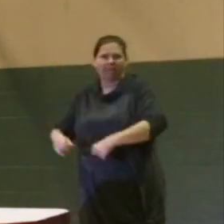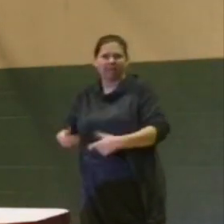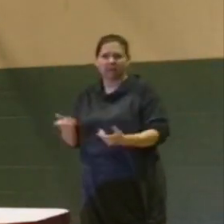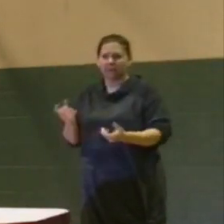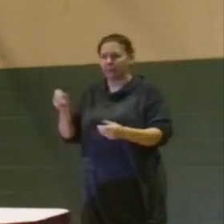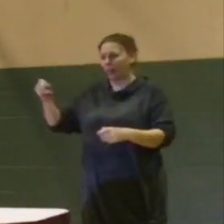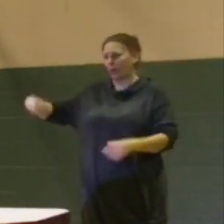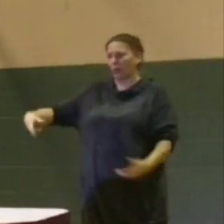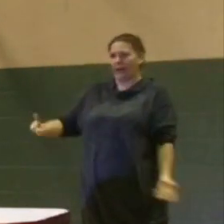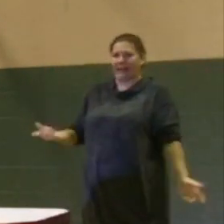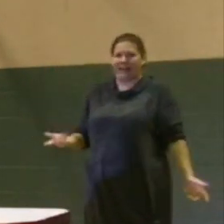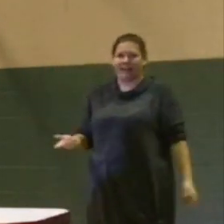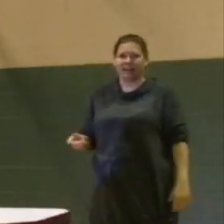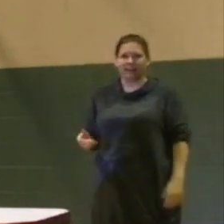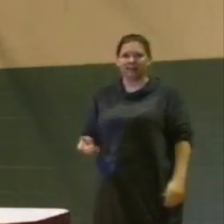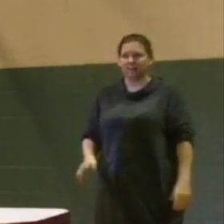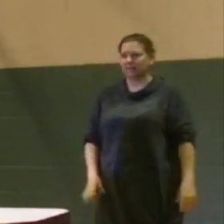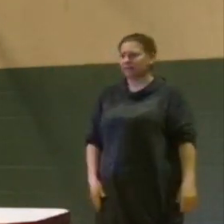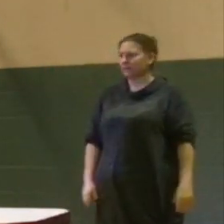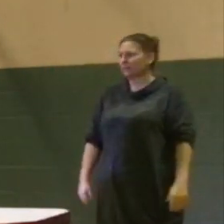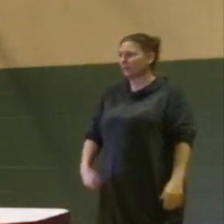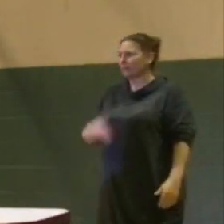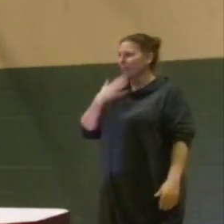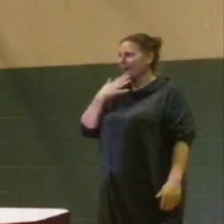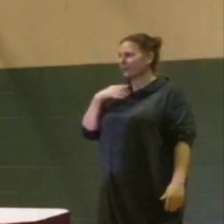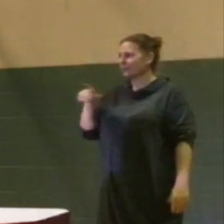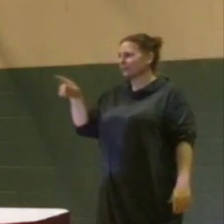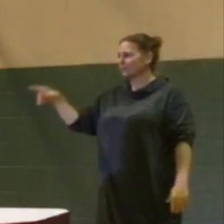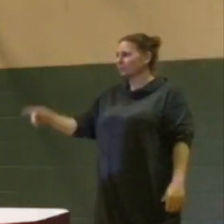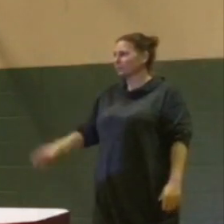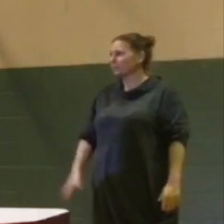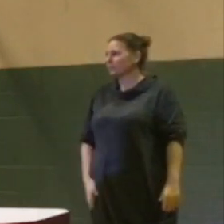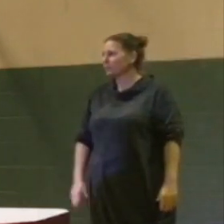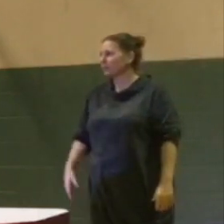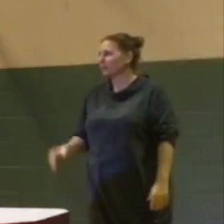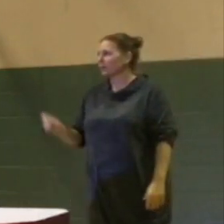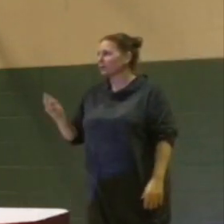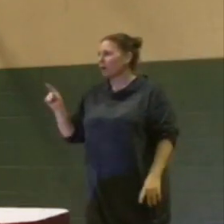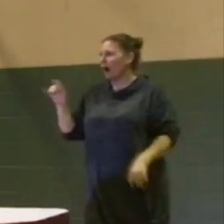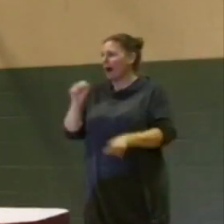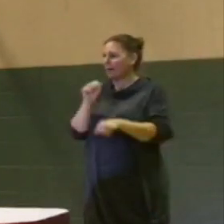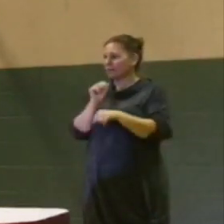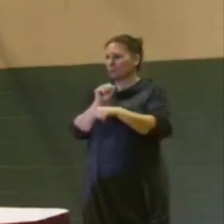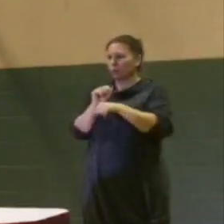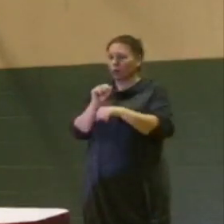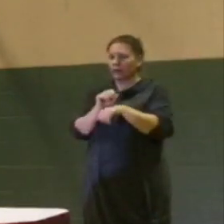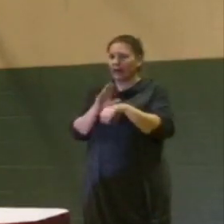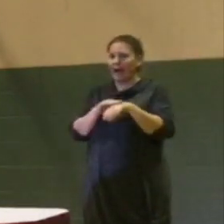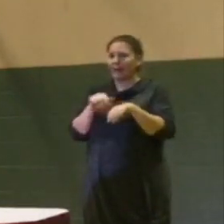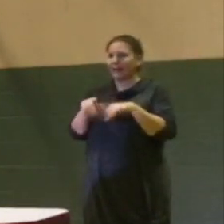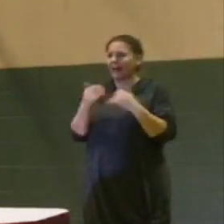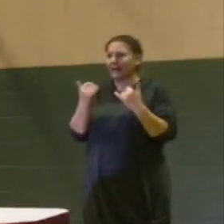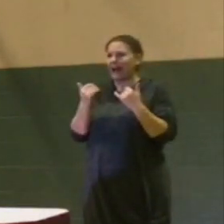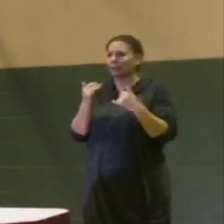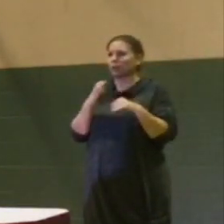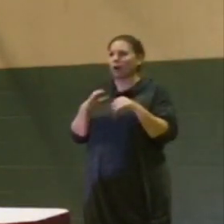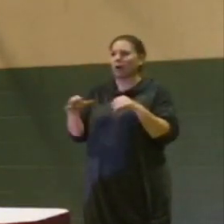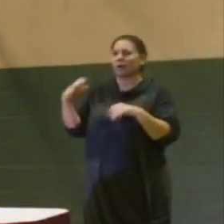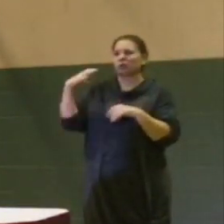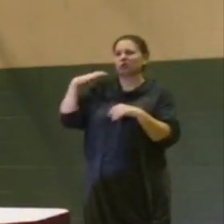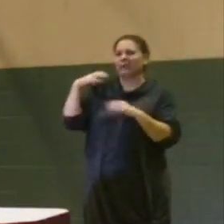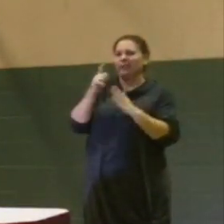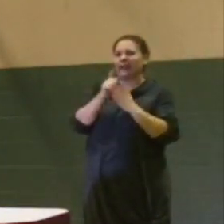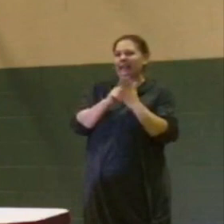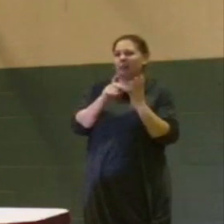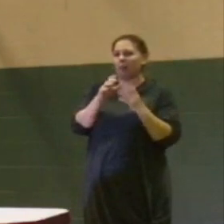put it in the garbage. Okay, thank you. Ms. Galloway. Yes, so I'm currently working with our chief legal officer, Angela